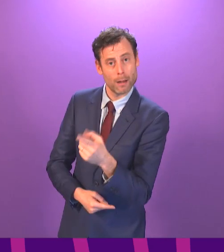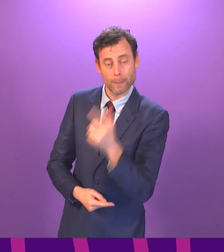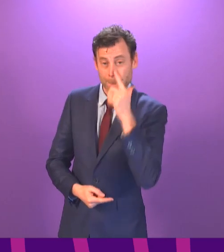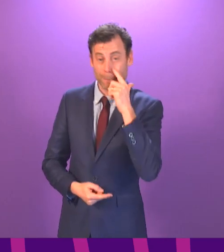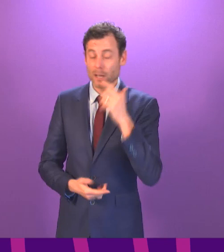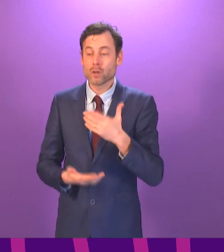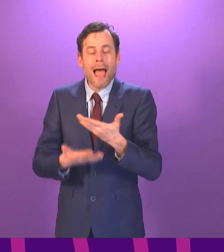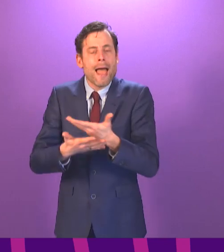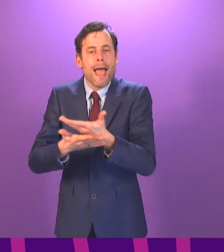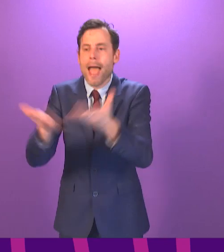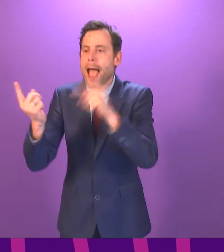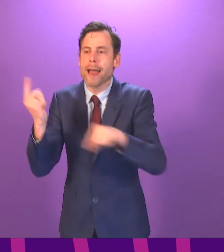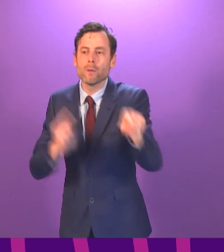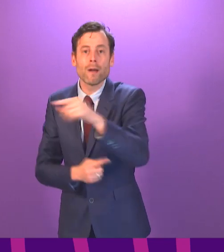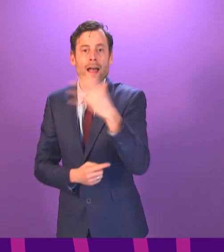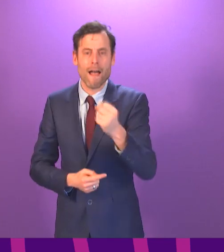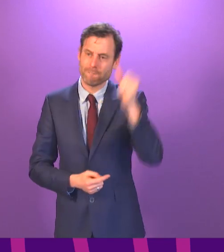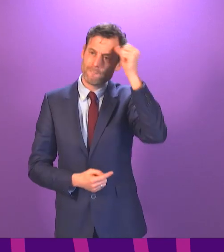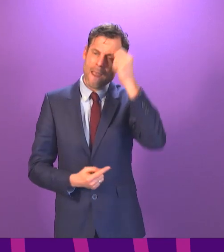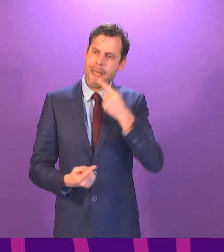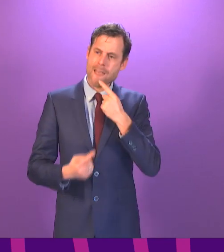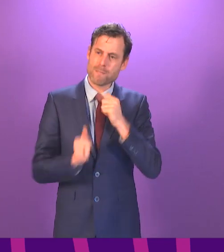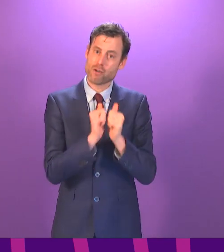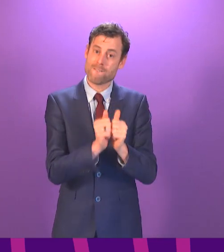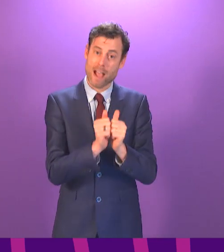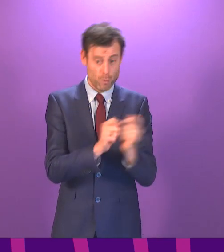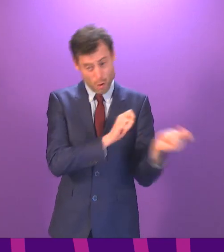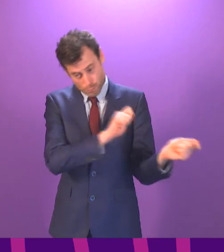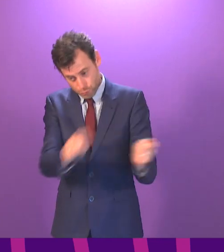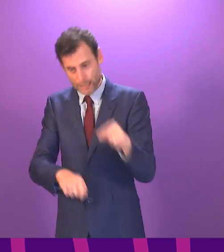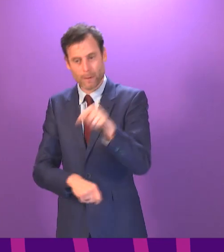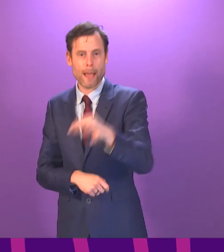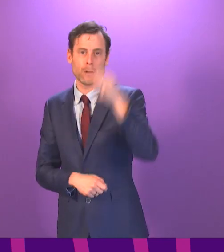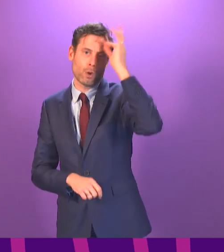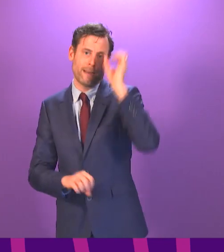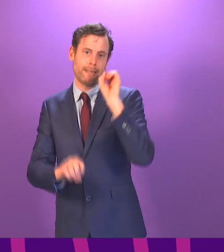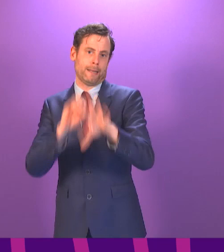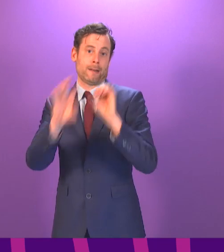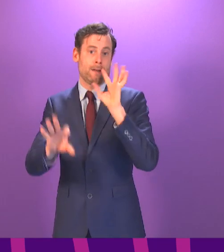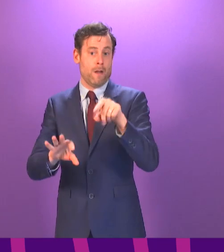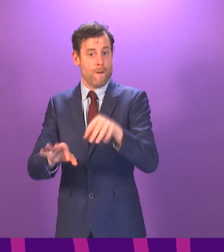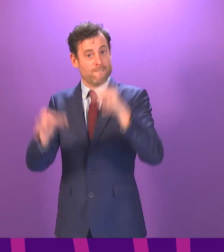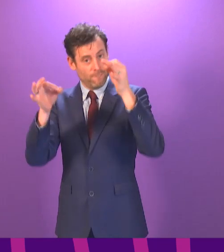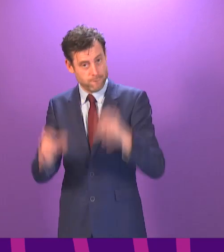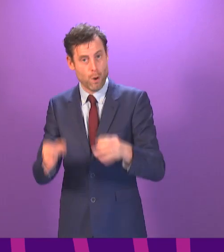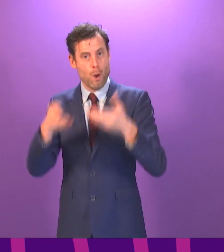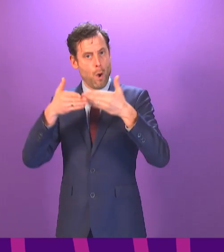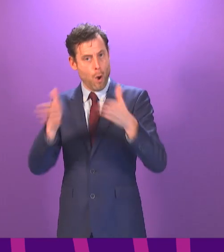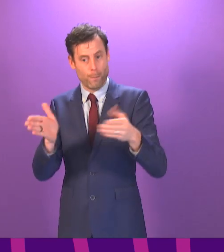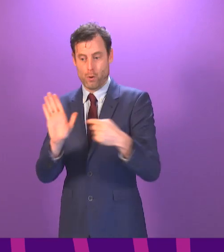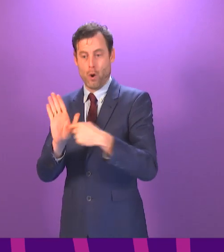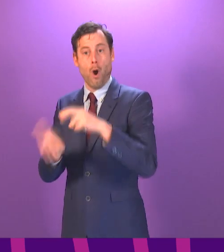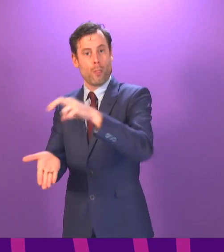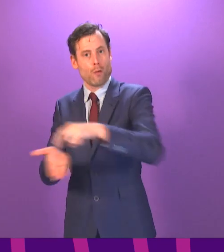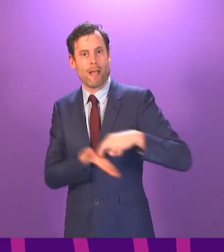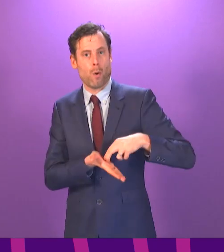relevant information to offer here is before that committee and doing that fully, openly, on the record and on oath,